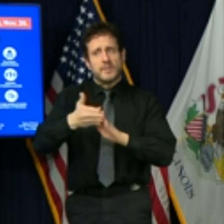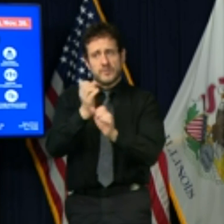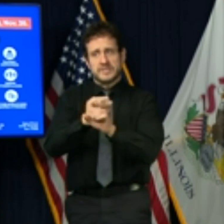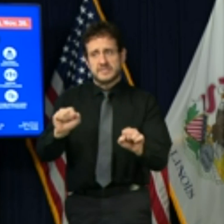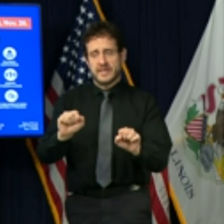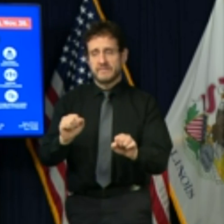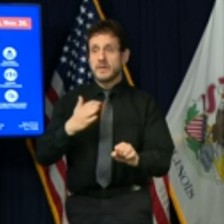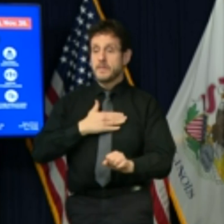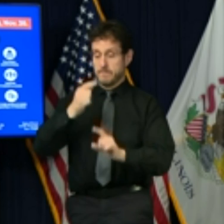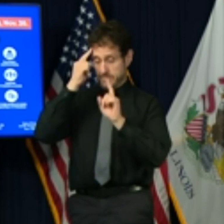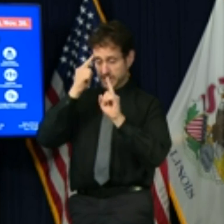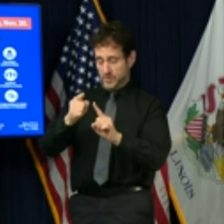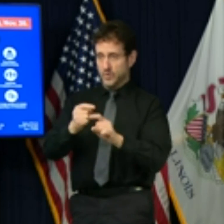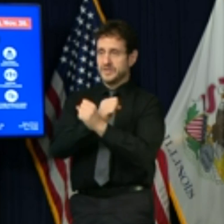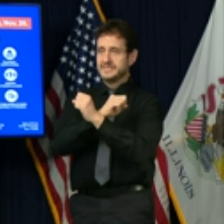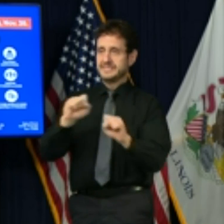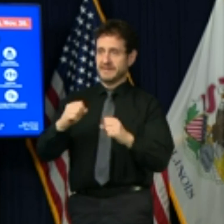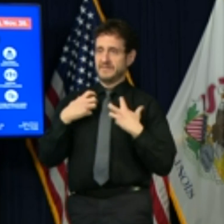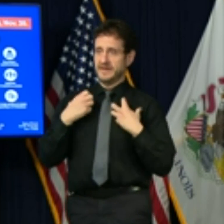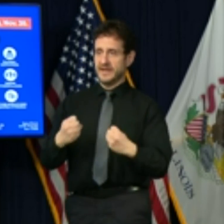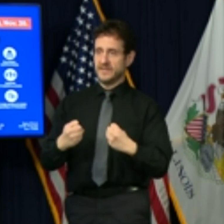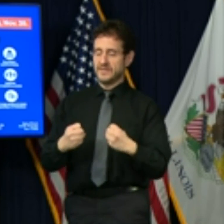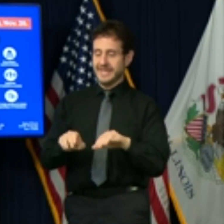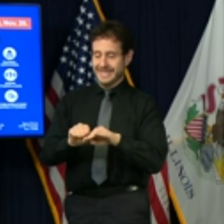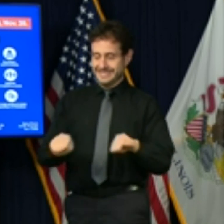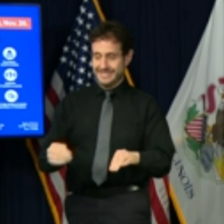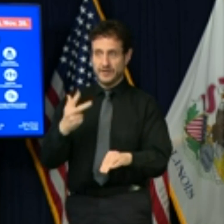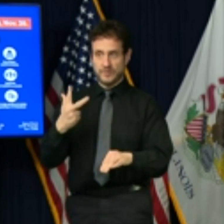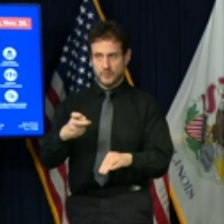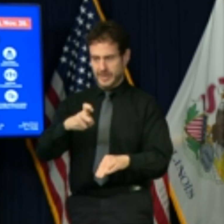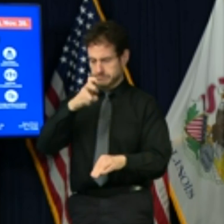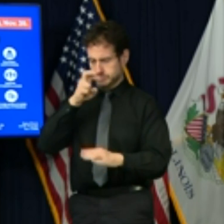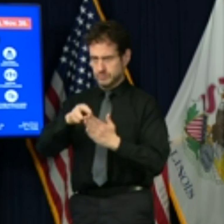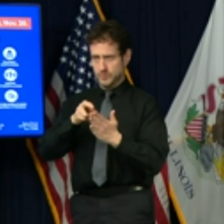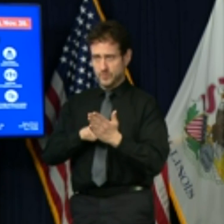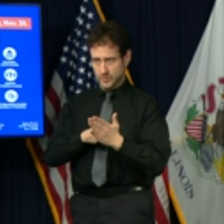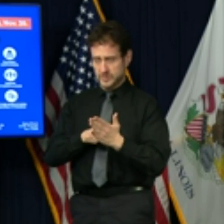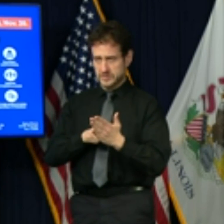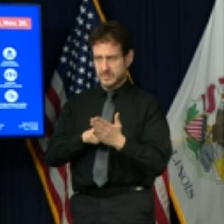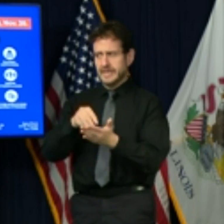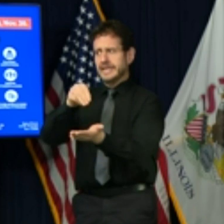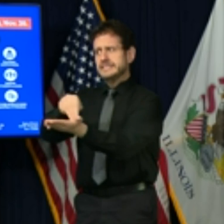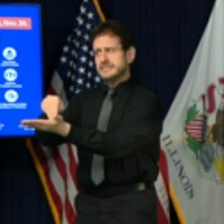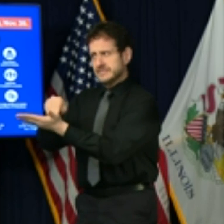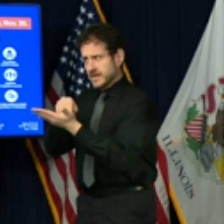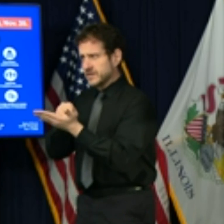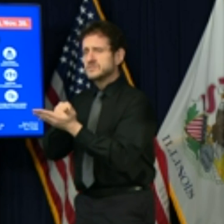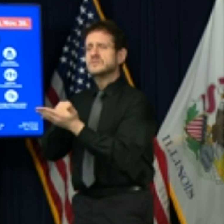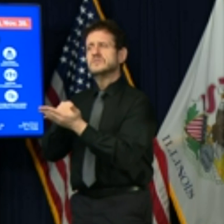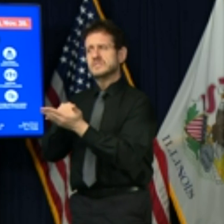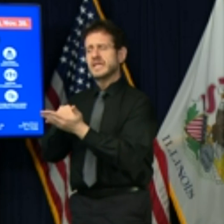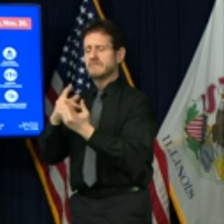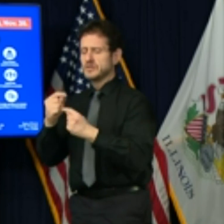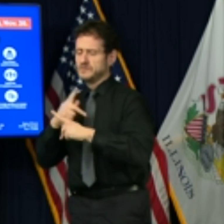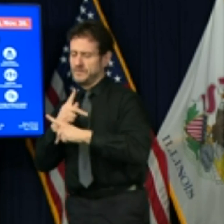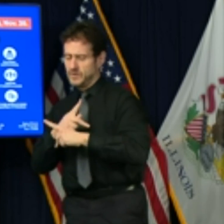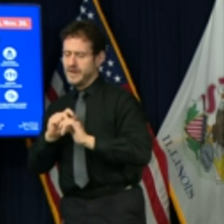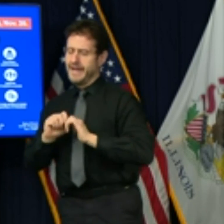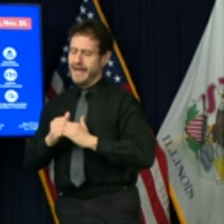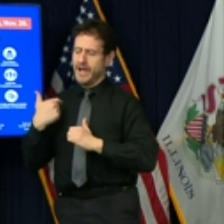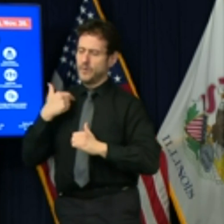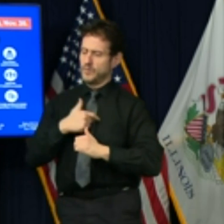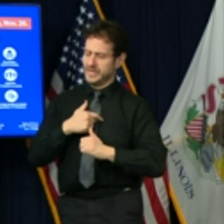concern, and with Tier 3, the doctors have struck a careful balance based upon what the data and studies show